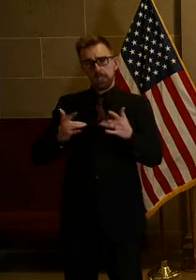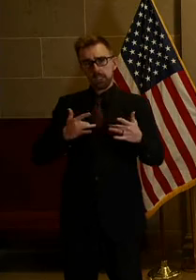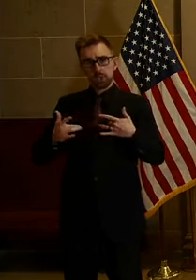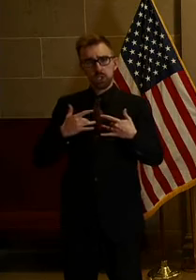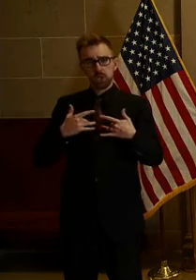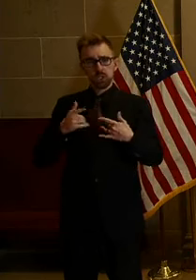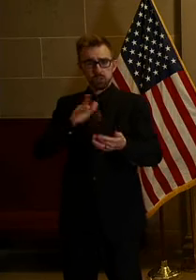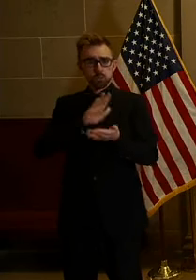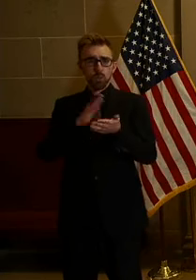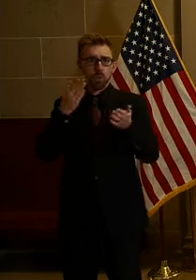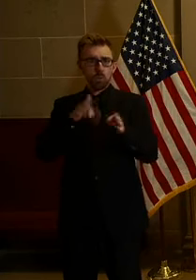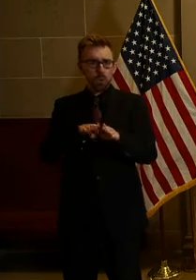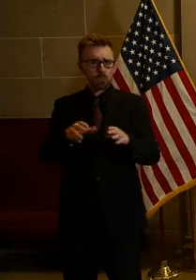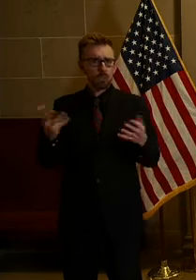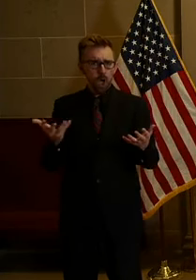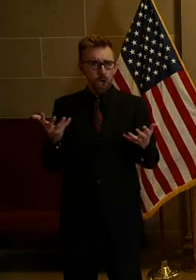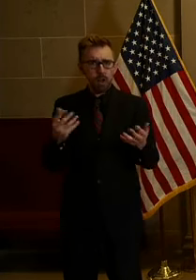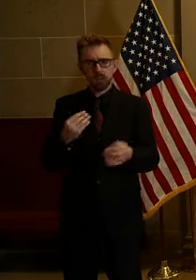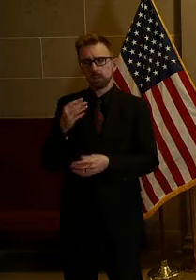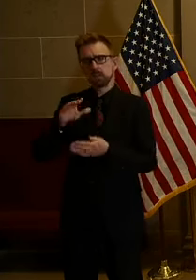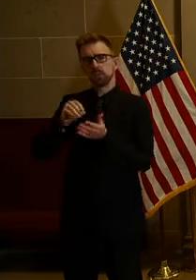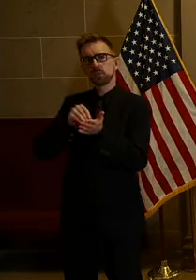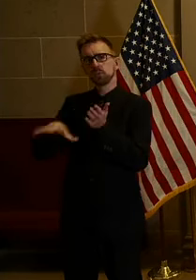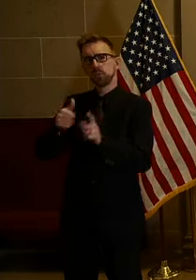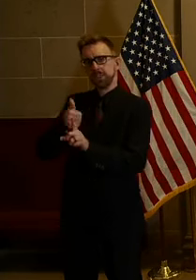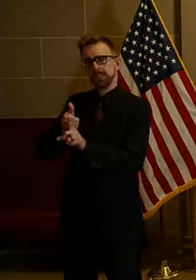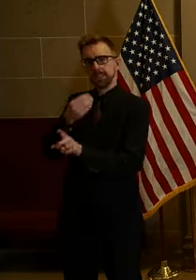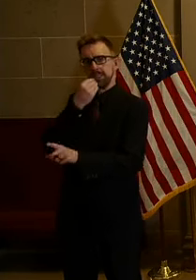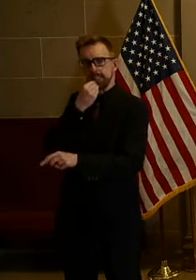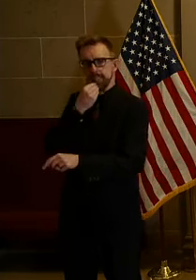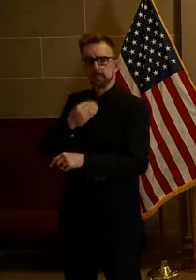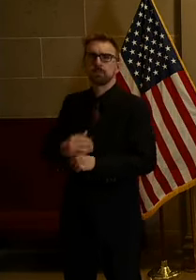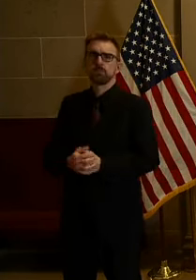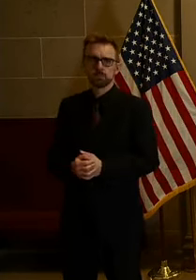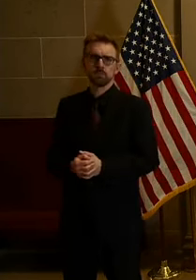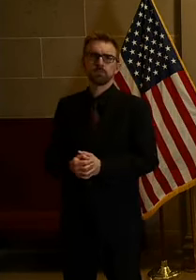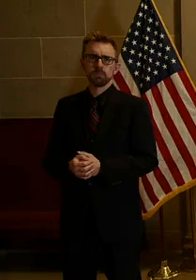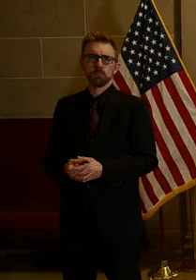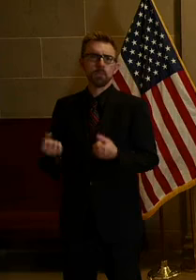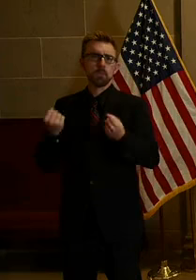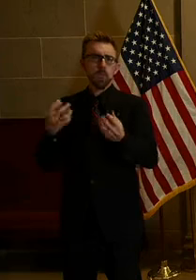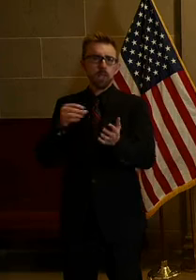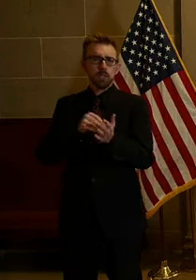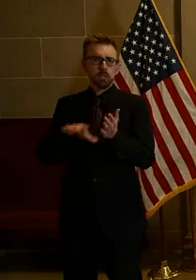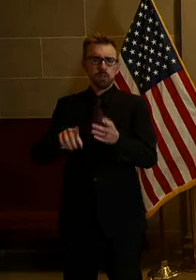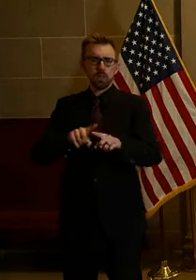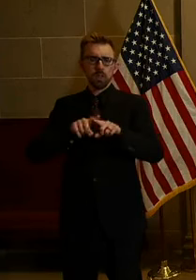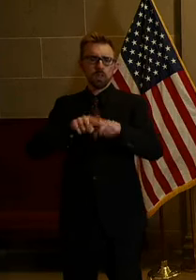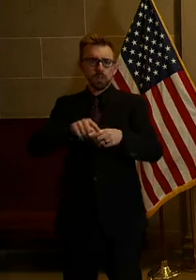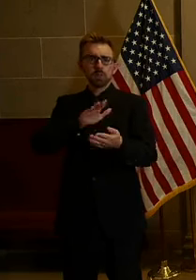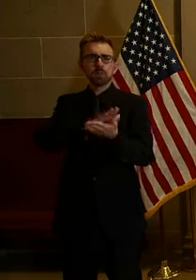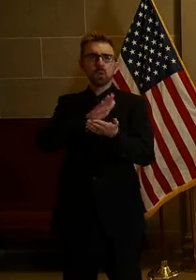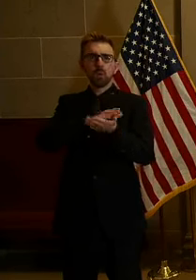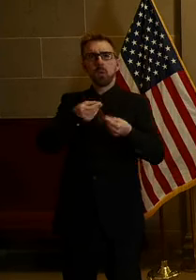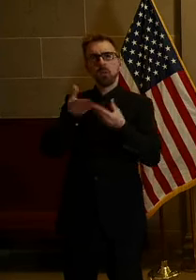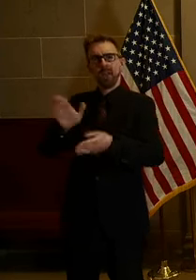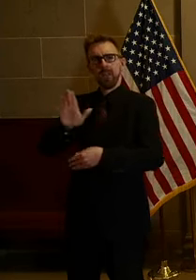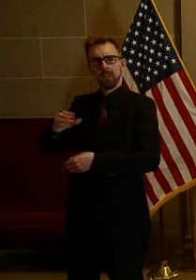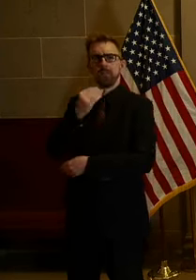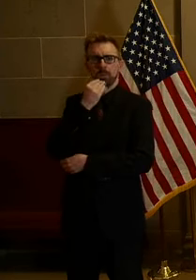with school closures has been meals for students. So many students rely on school meals each day